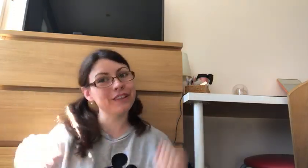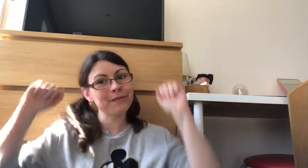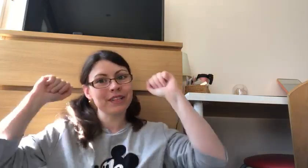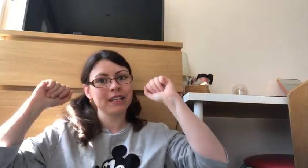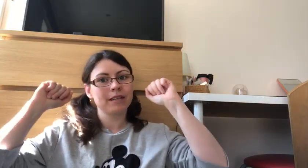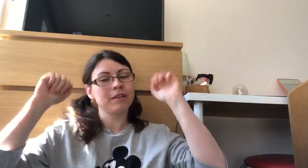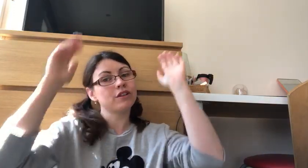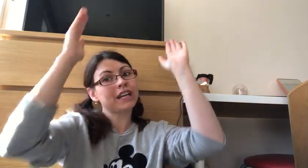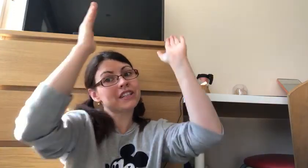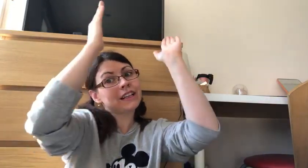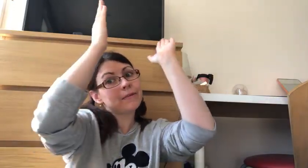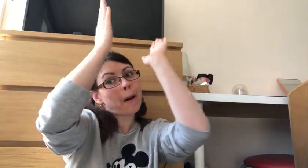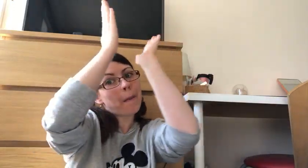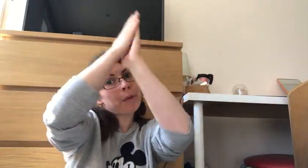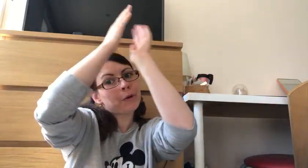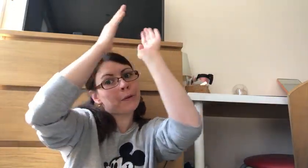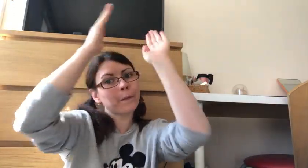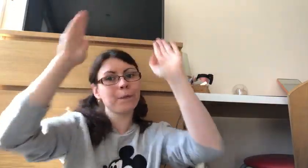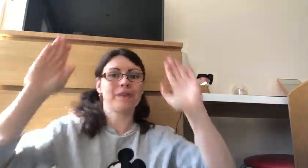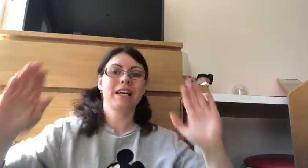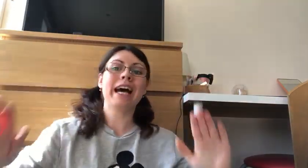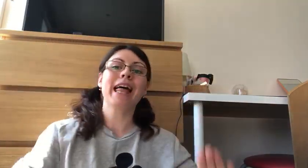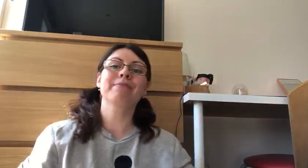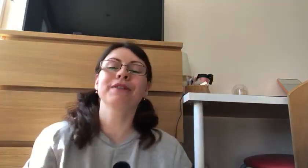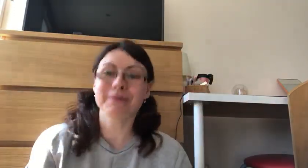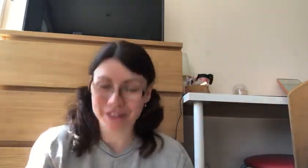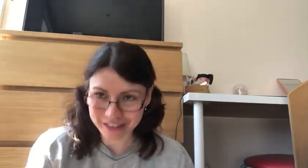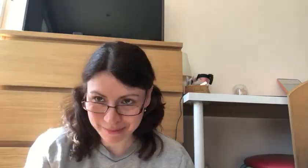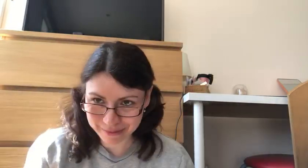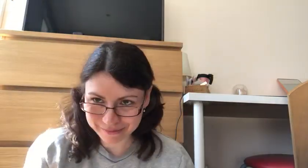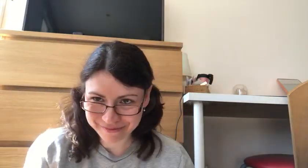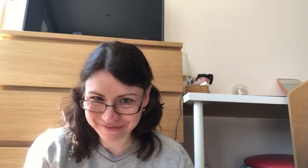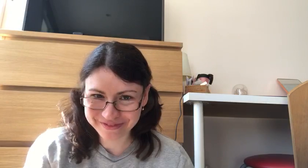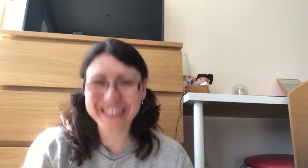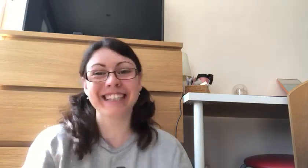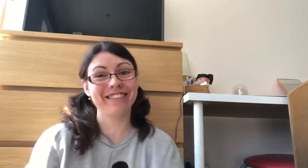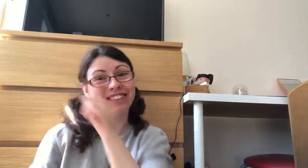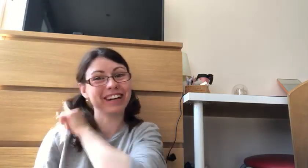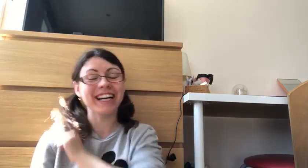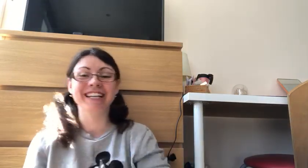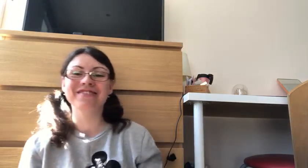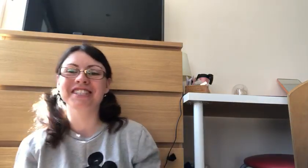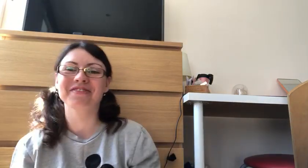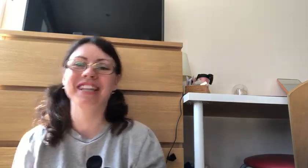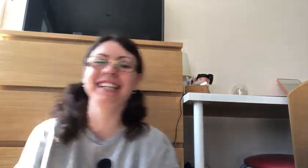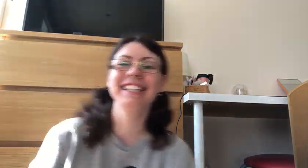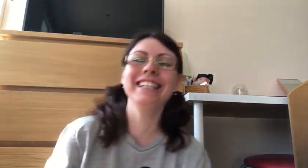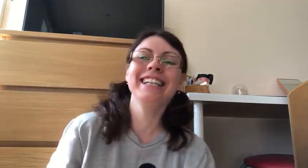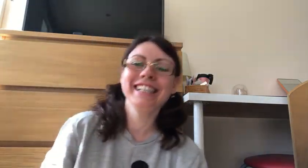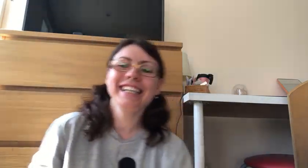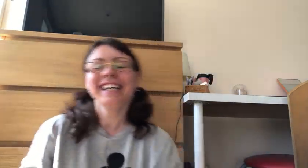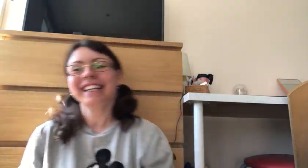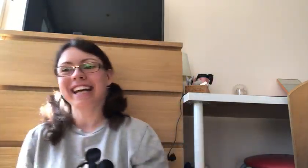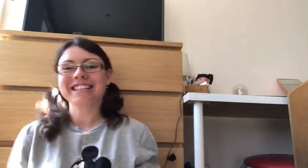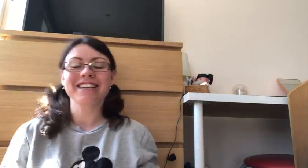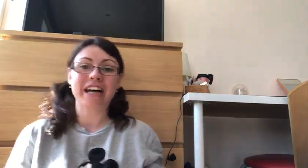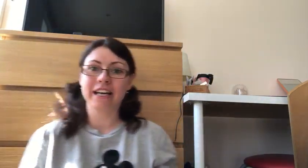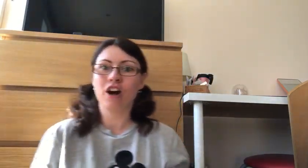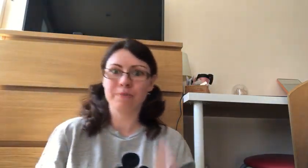make sure you catch that clap and put it up on your lap not even rhymes that's good i hope